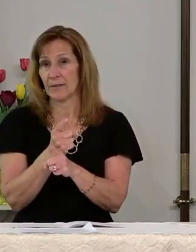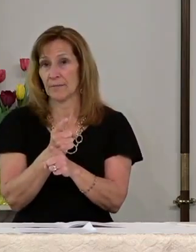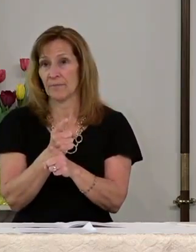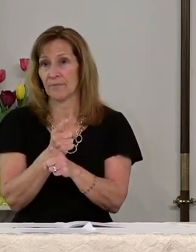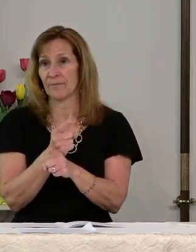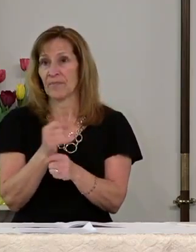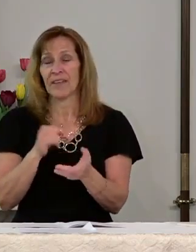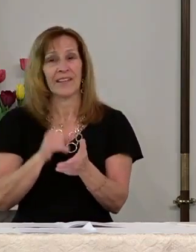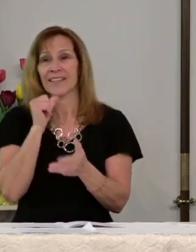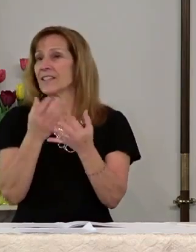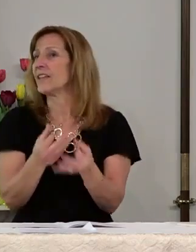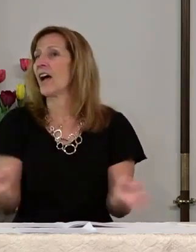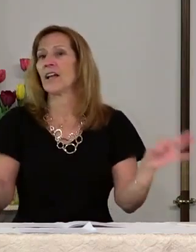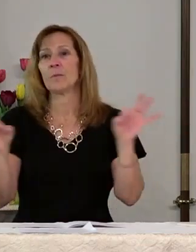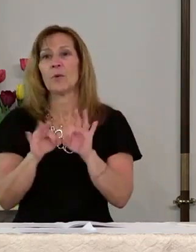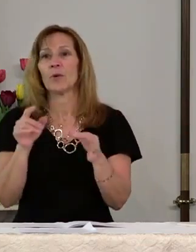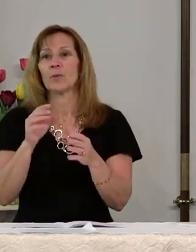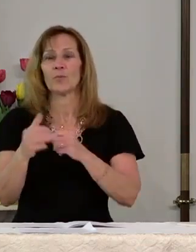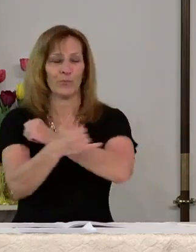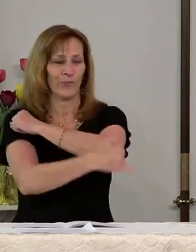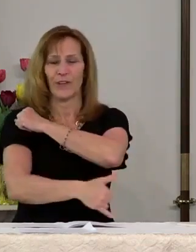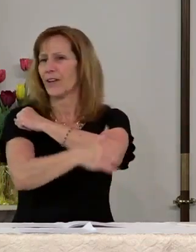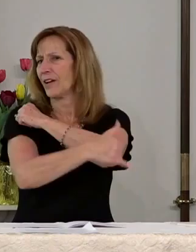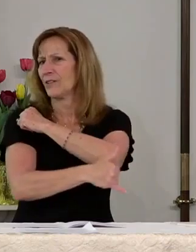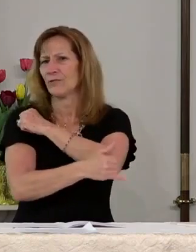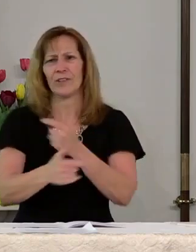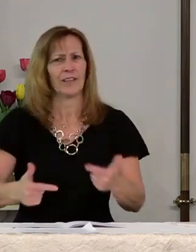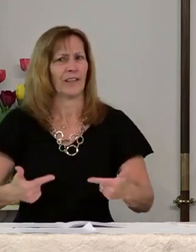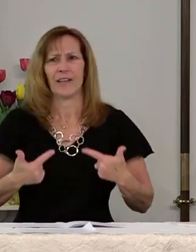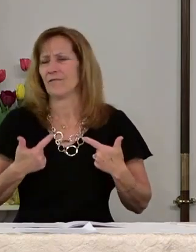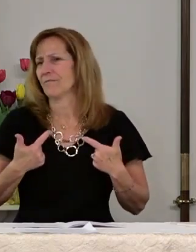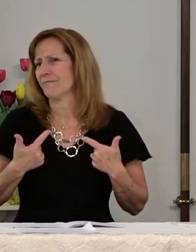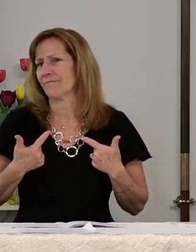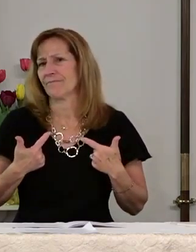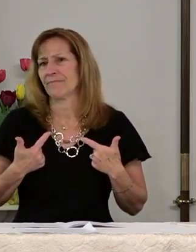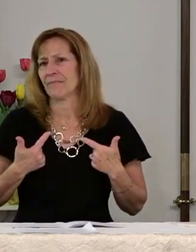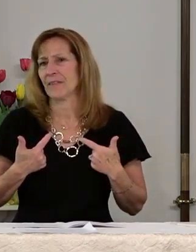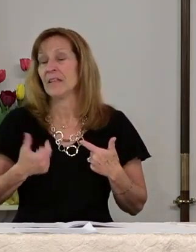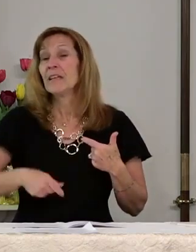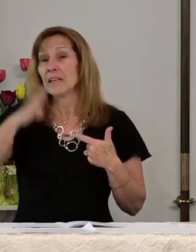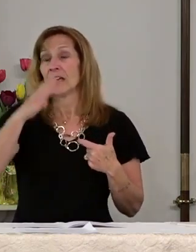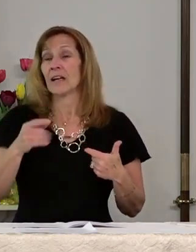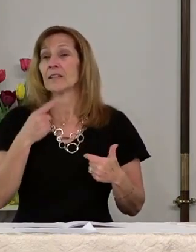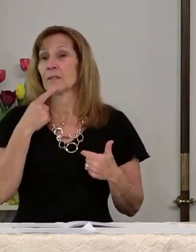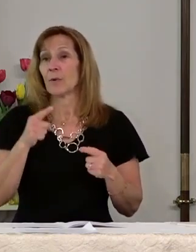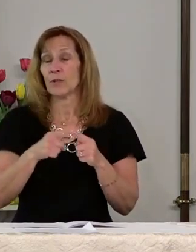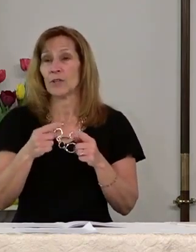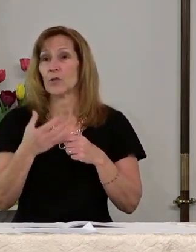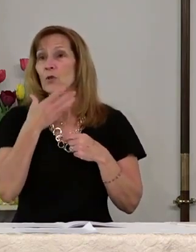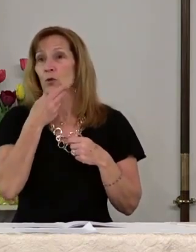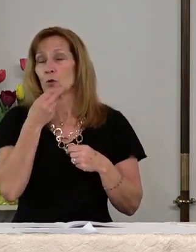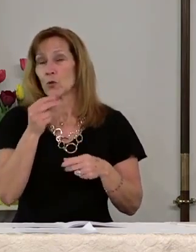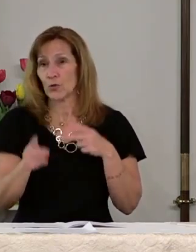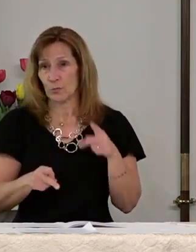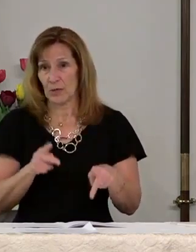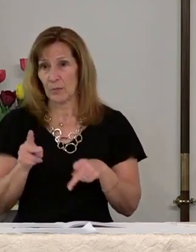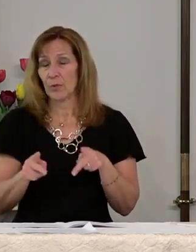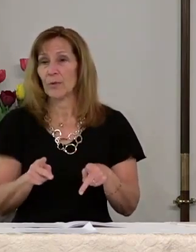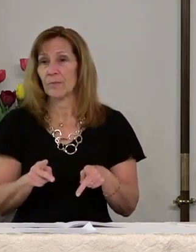It is not important what country a person comes from. God has spoken to the Jewish people.